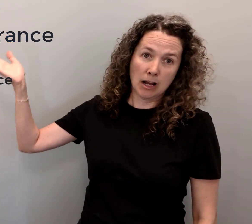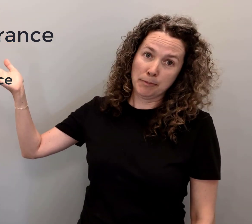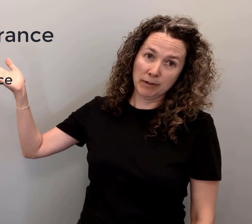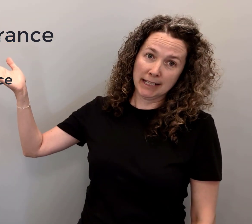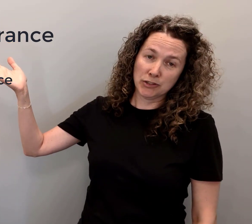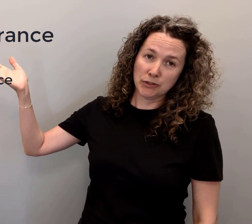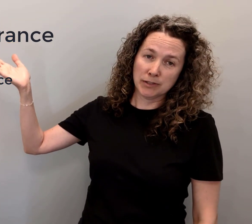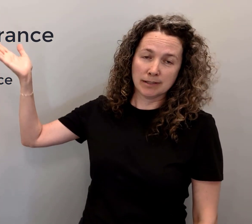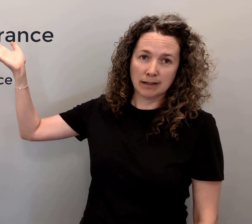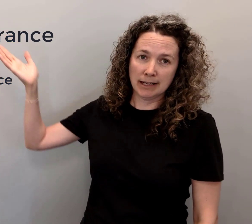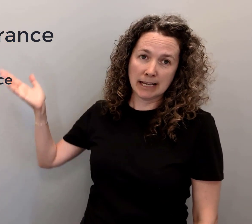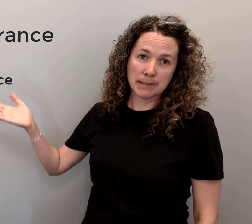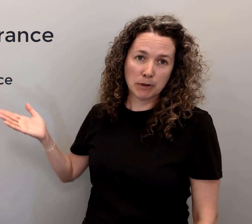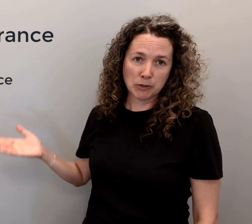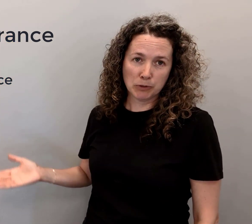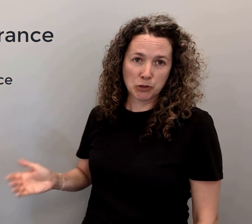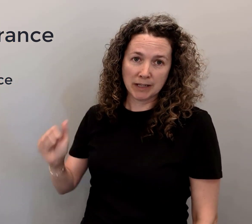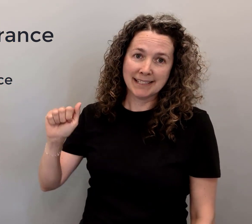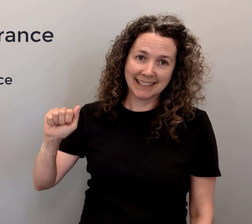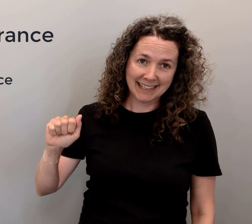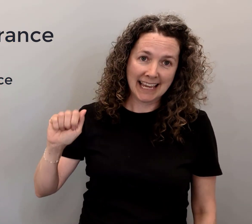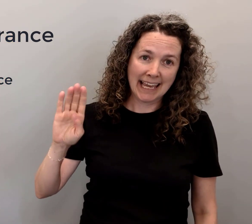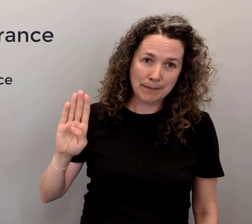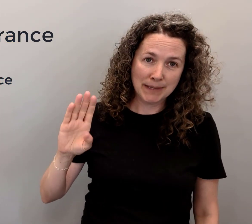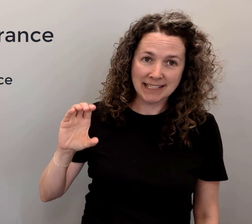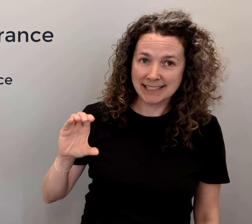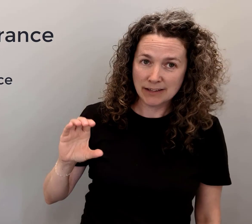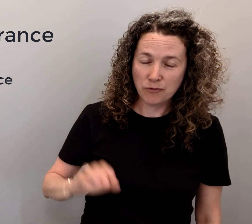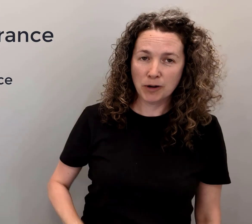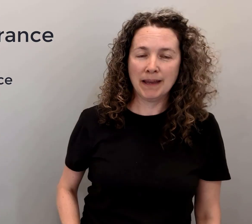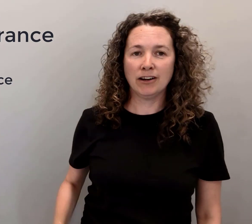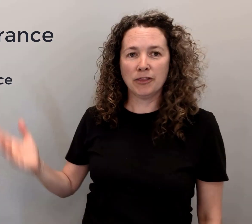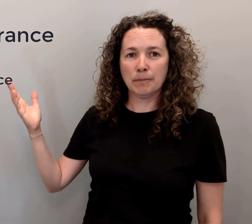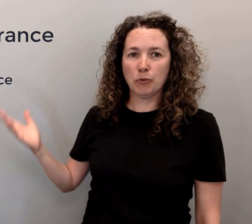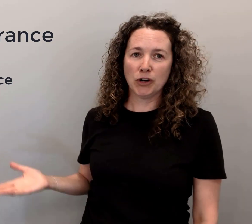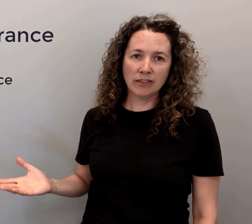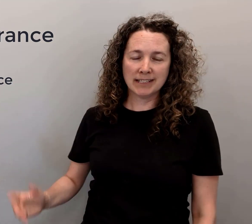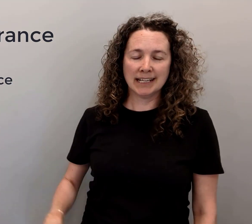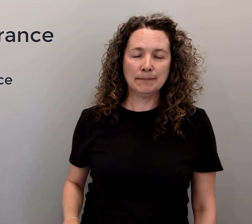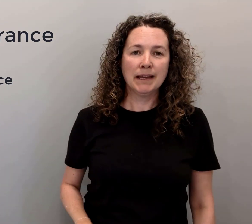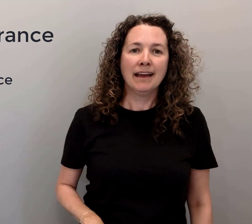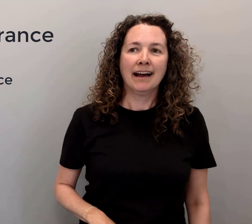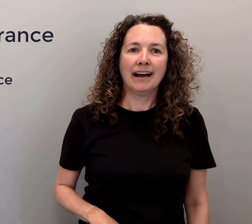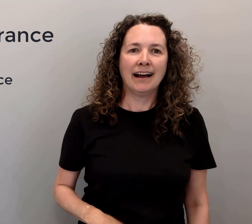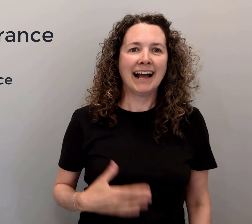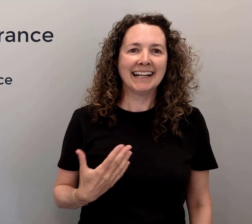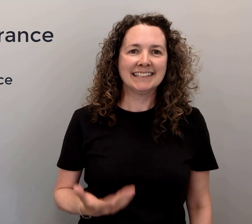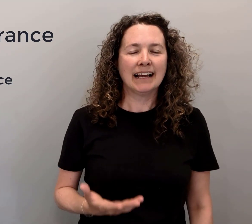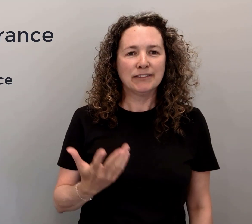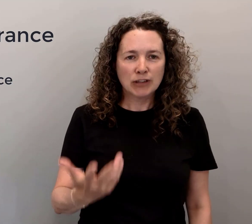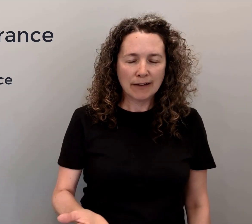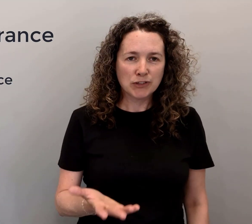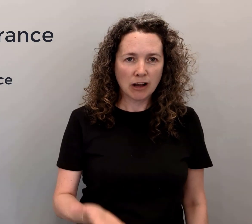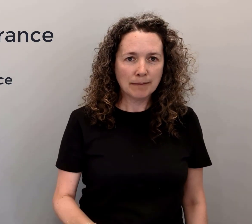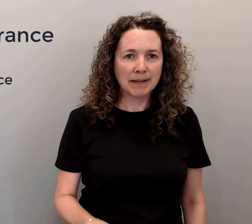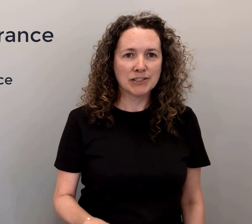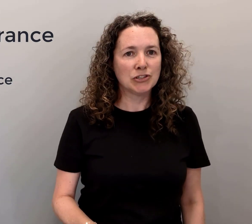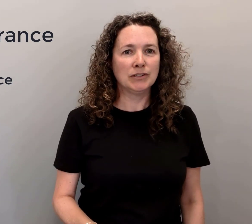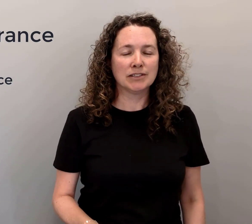top three answers as multiple choice in the A, B, C format on the board all the time, I have taught my students